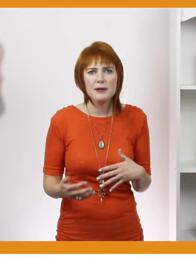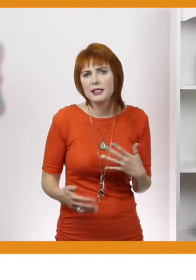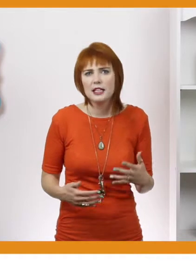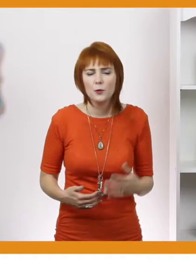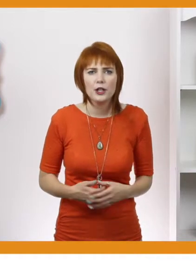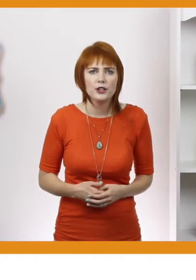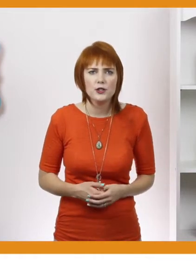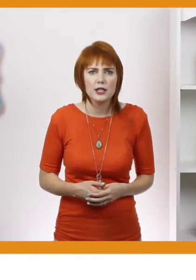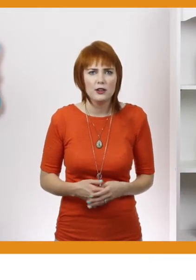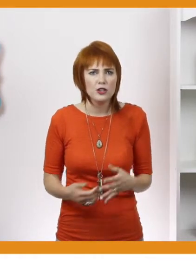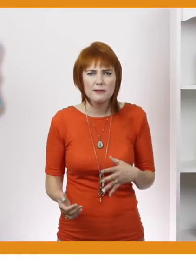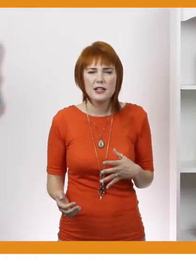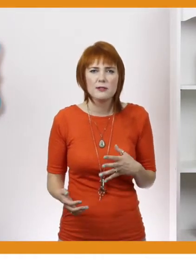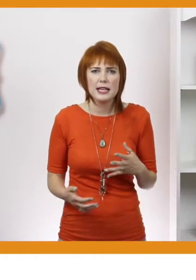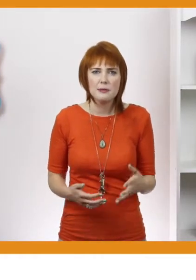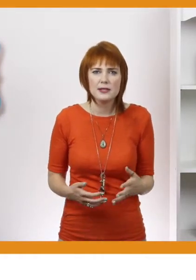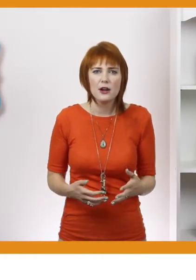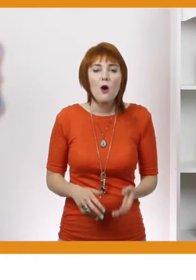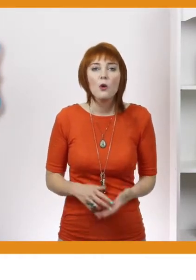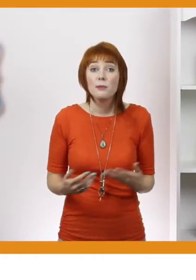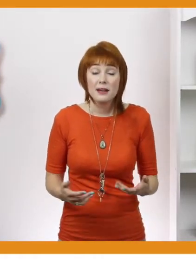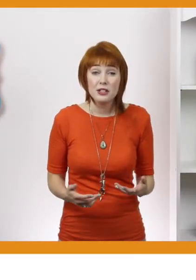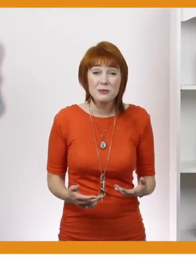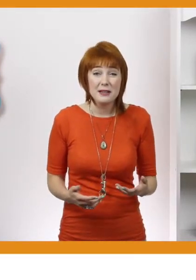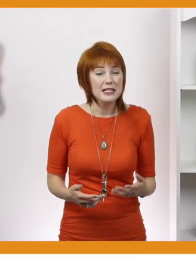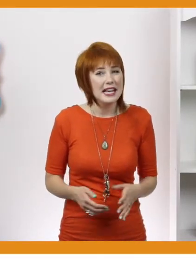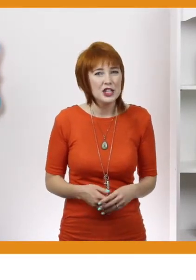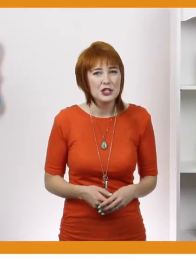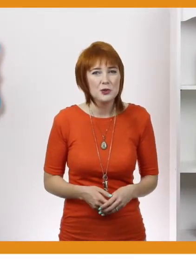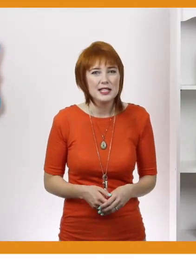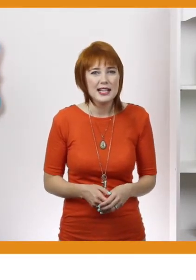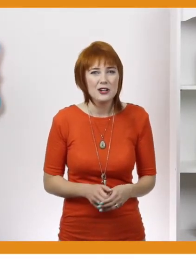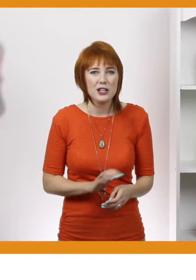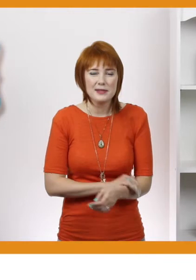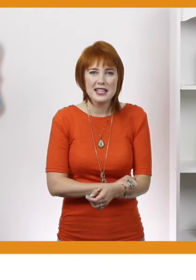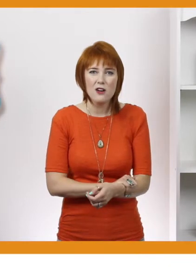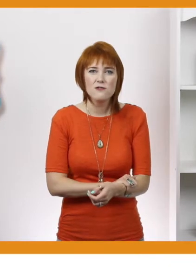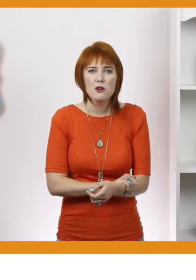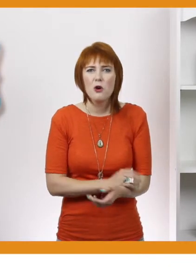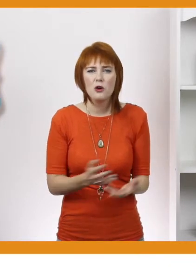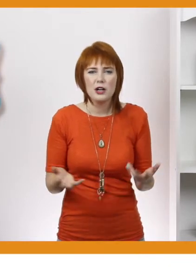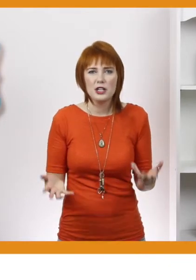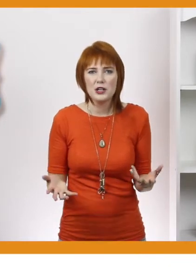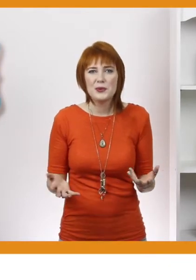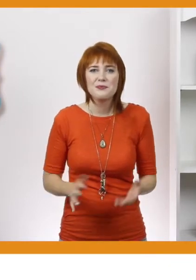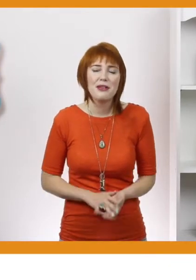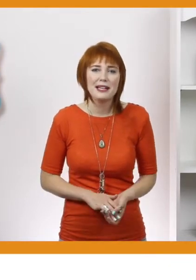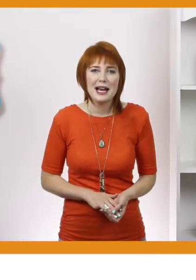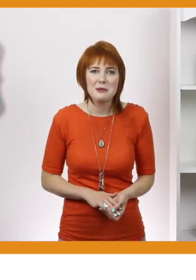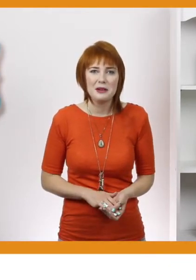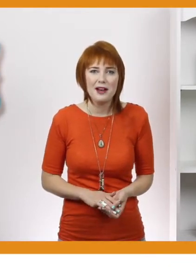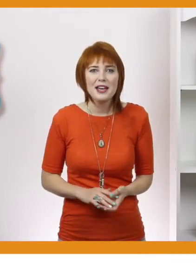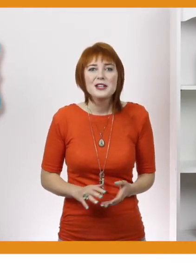mimicking what you're doing, something that resembles it. Or maybe your baby is actually doing the sign on himself or on you.